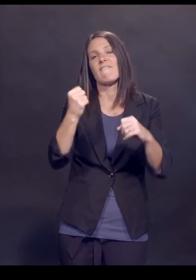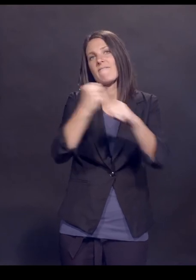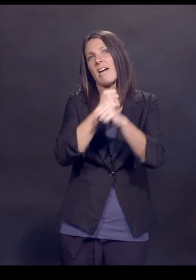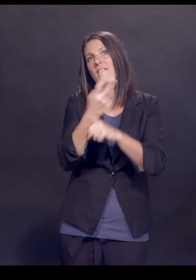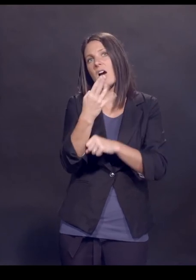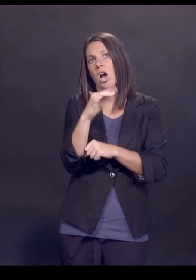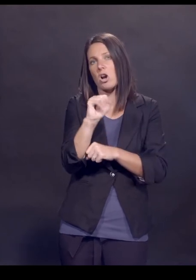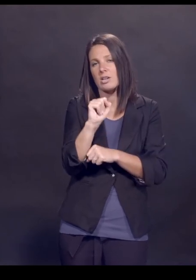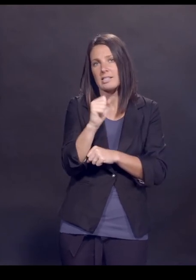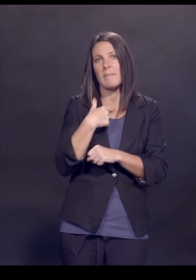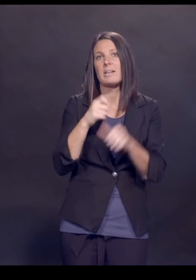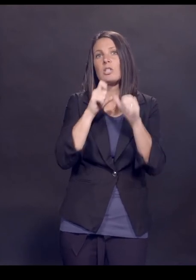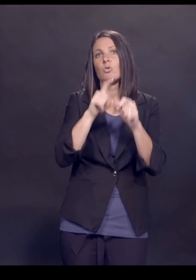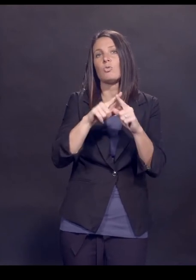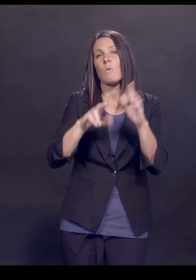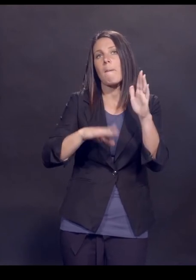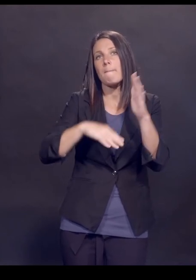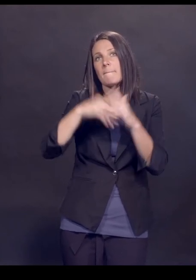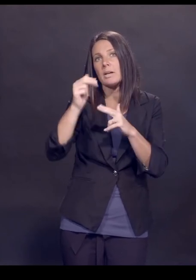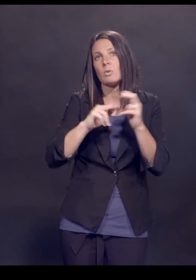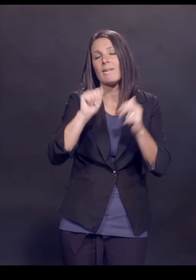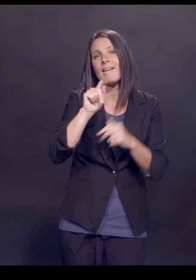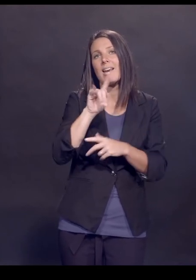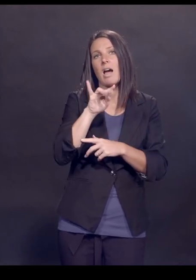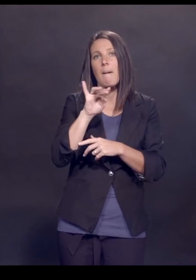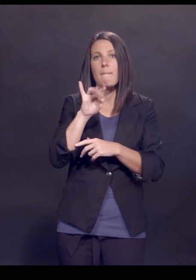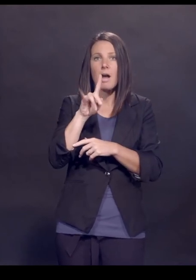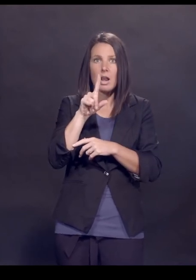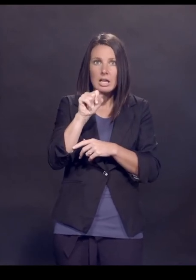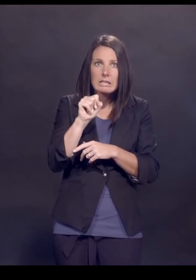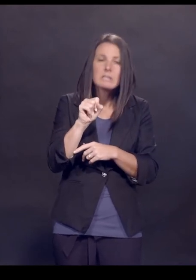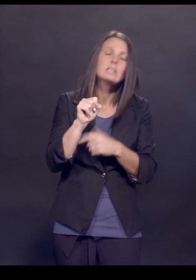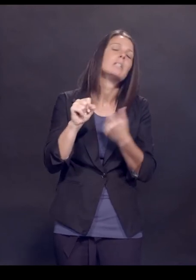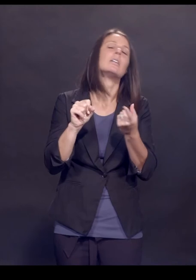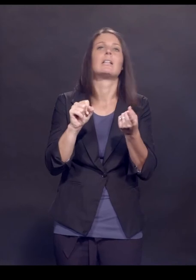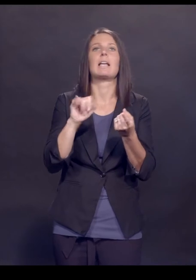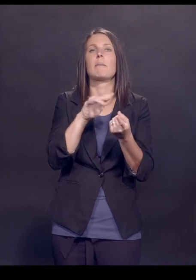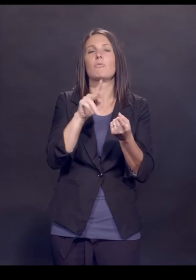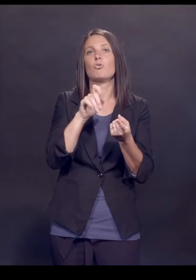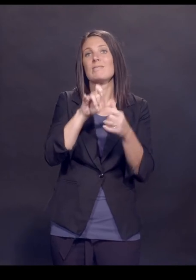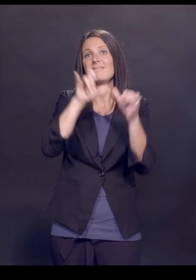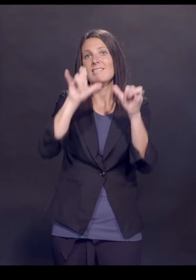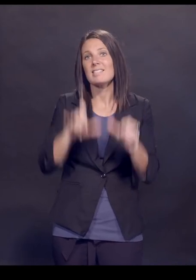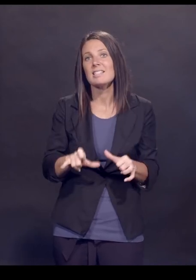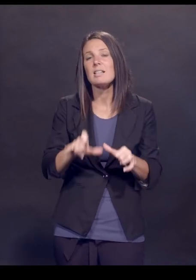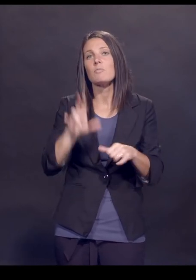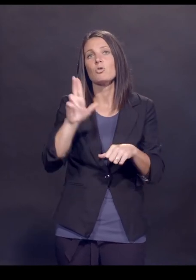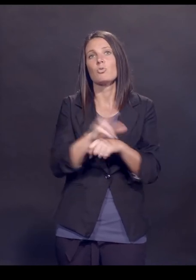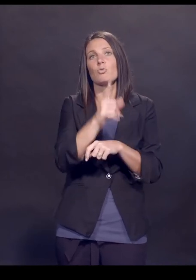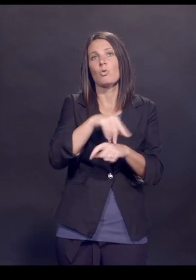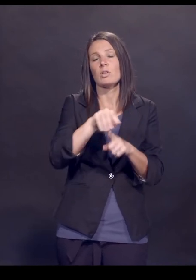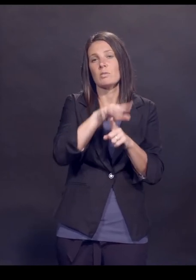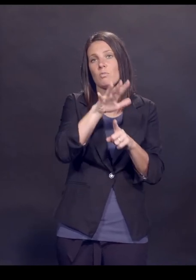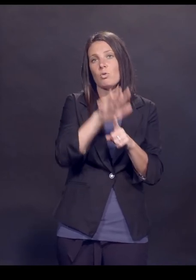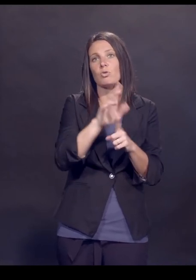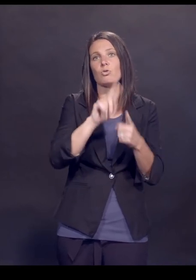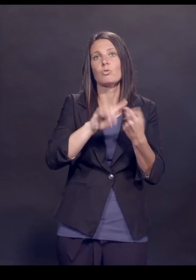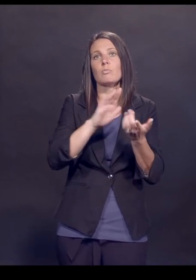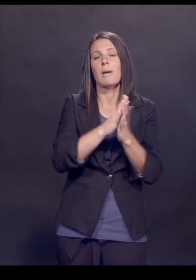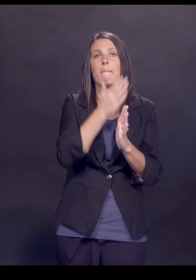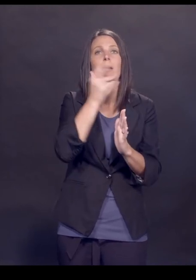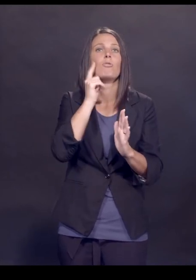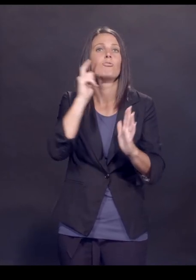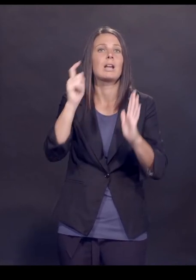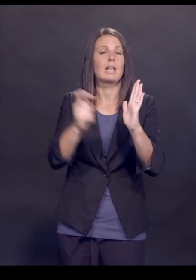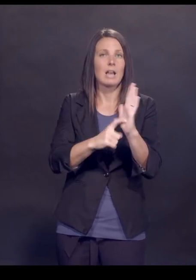Am I continuing to build antibodies after each exposure? Does the immune system use these exposures to get better at